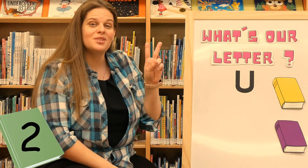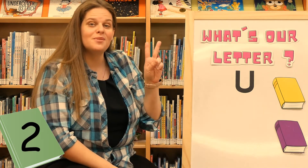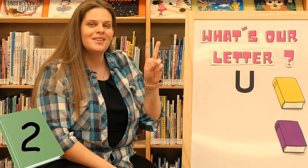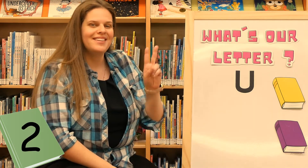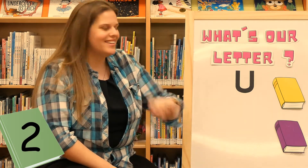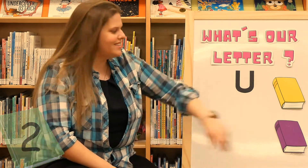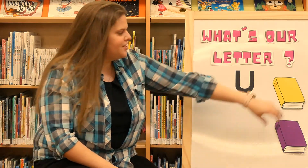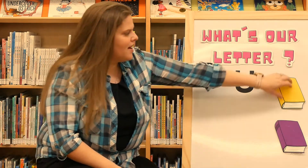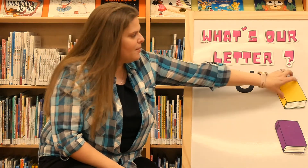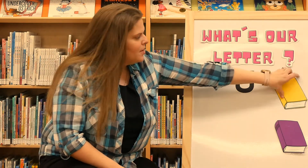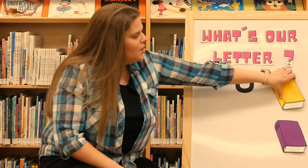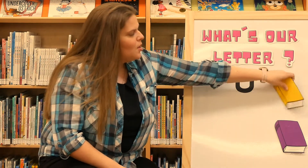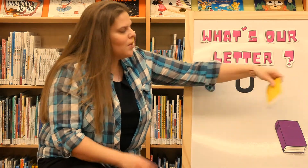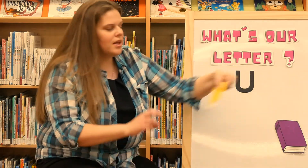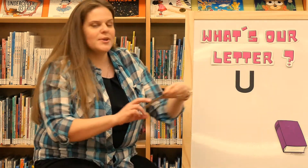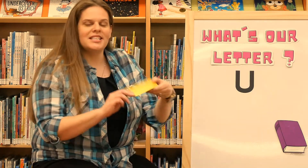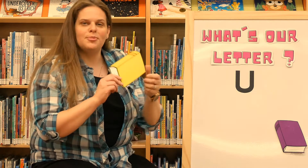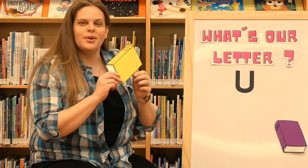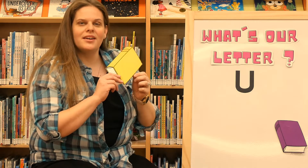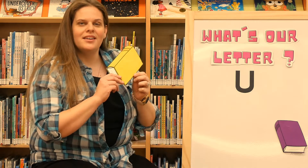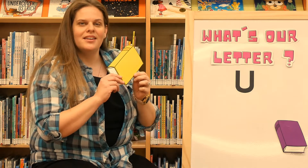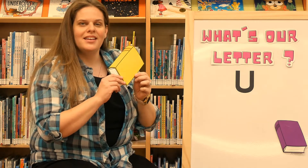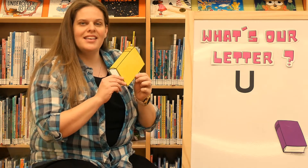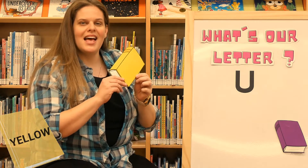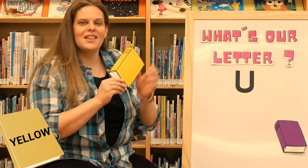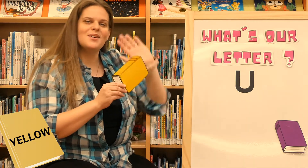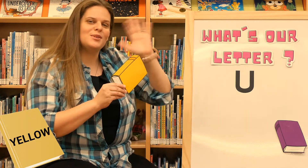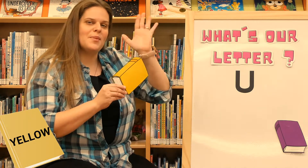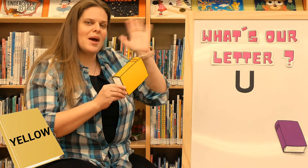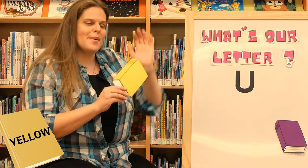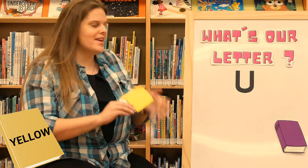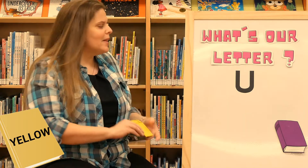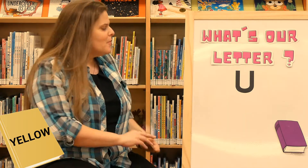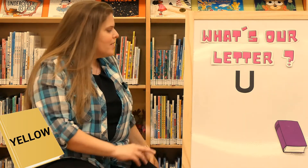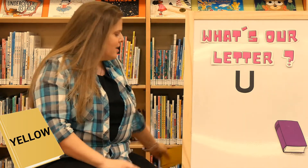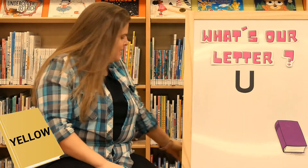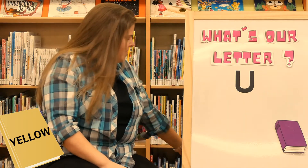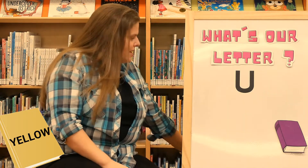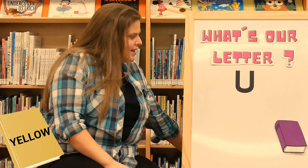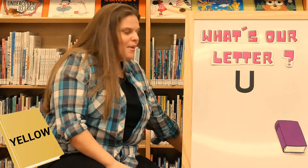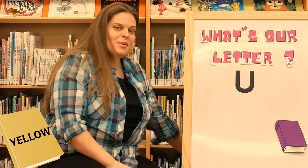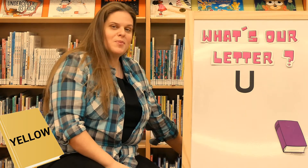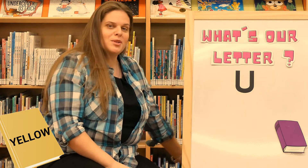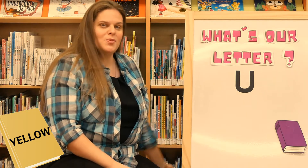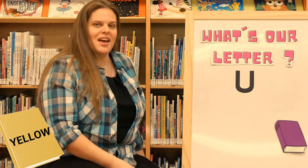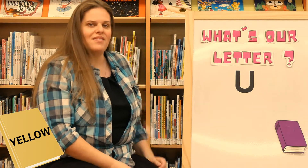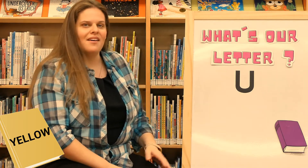two? Good job. What color is this book? Yellow. Say bye-bye yellow book. Now how many books do we have left?